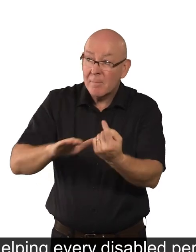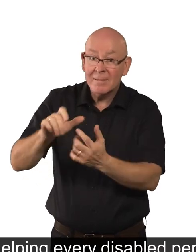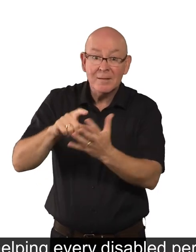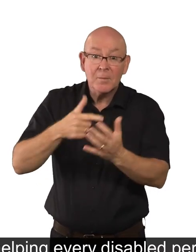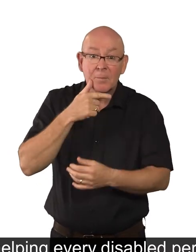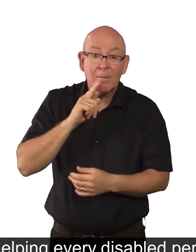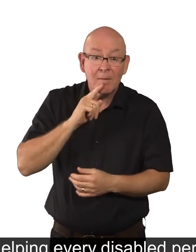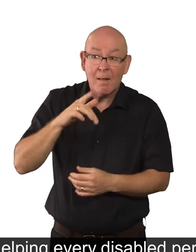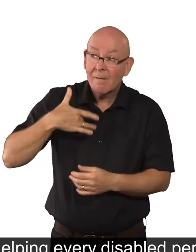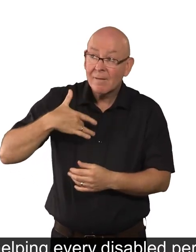independently.